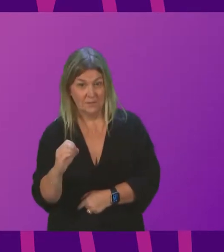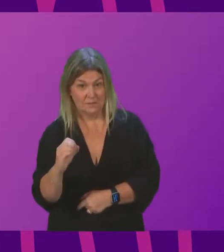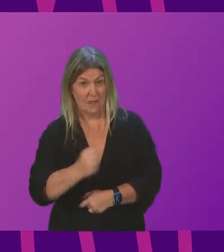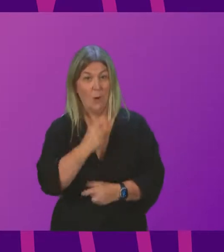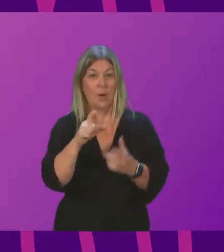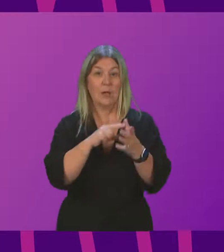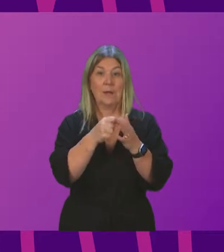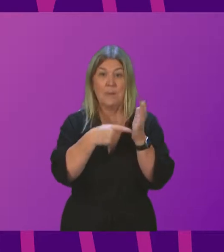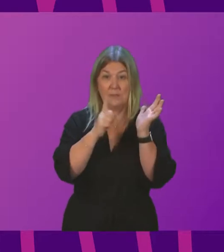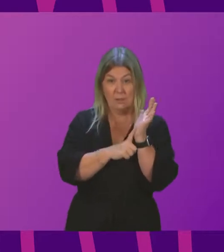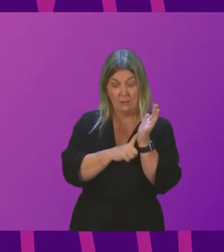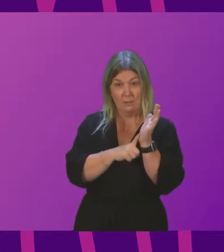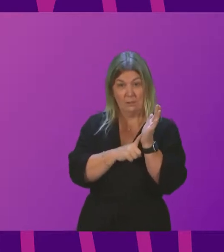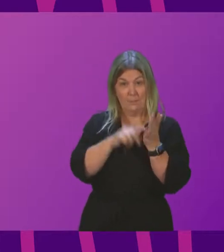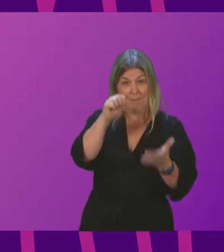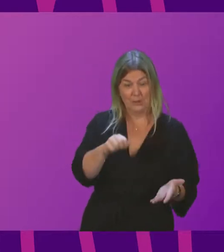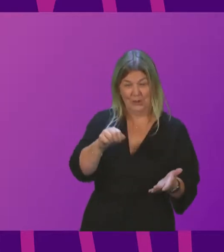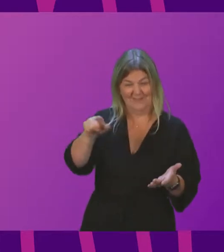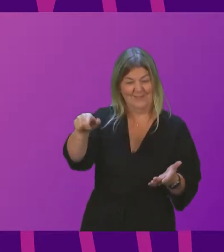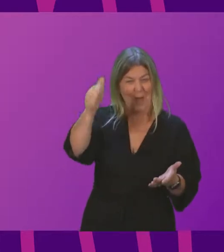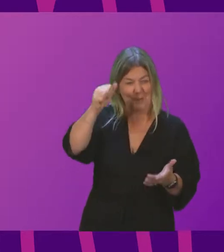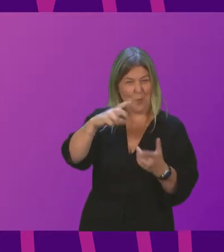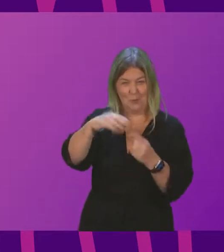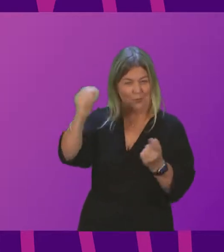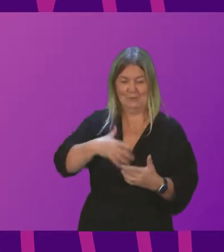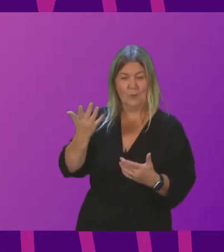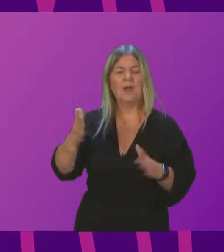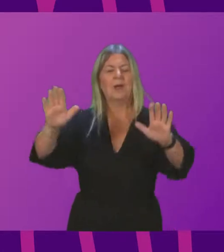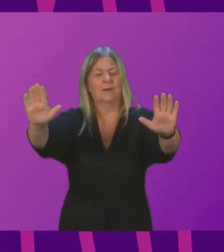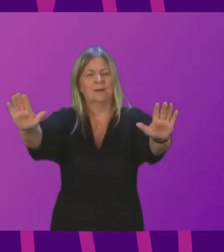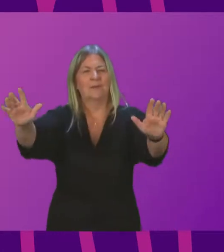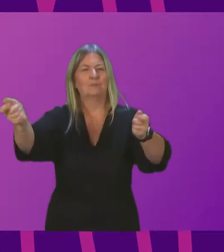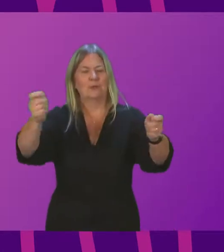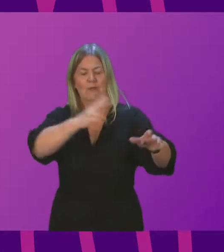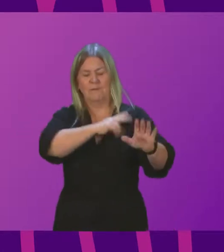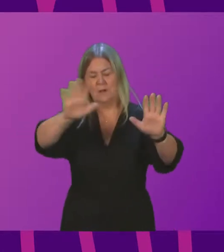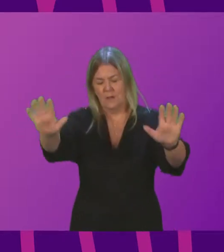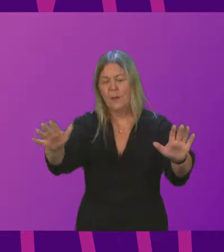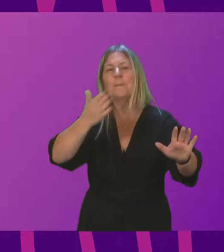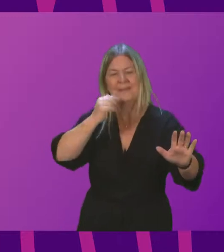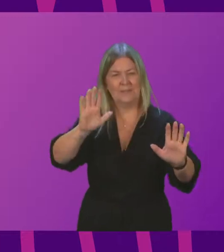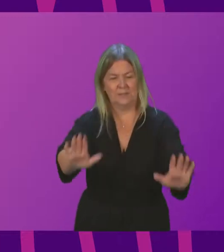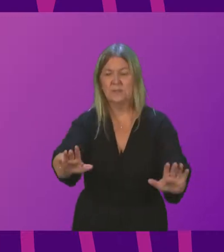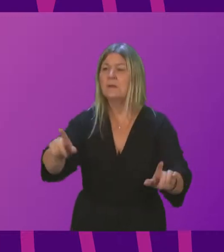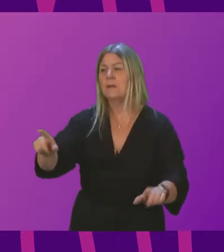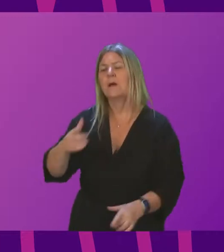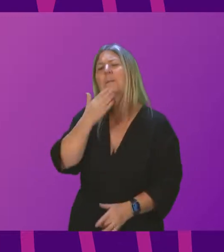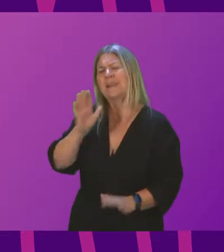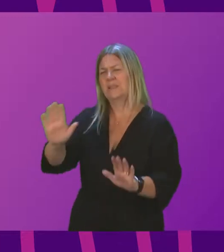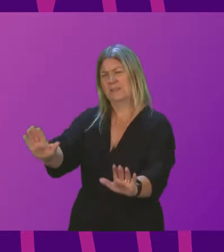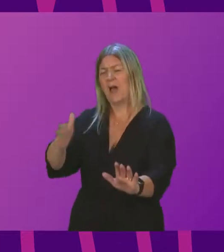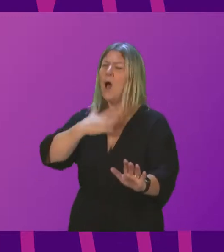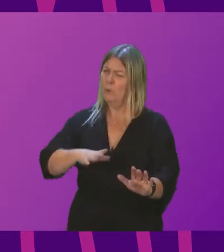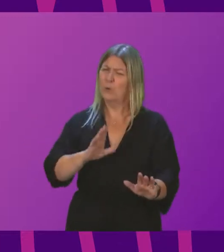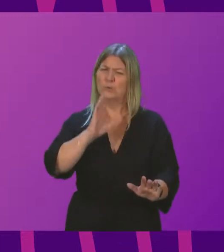the reality, and I'm not surprised the Tories don't like it. First Minister, if you could just give me one second. I would very much like to